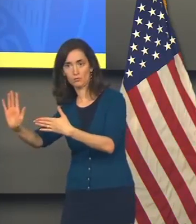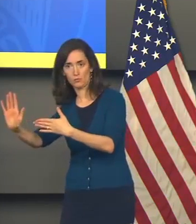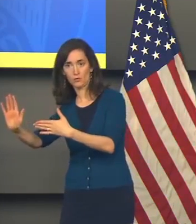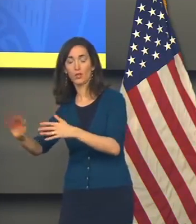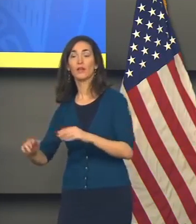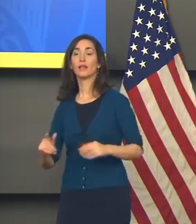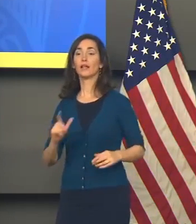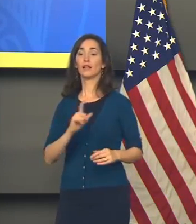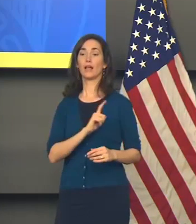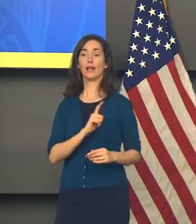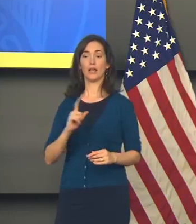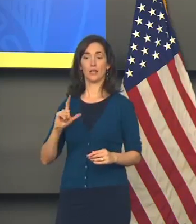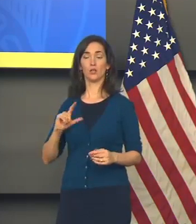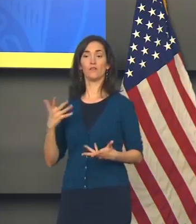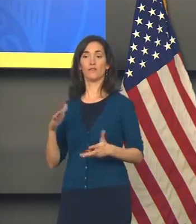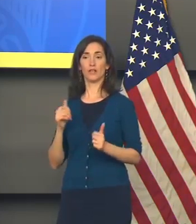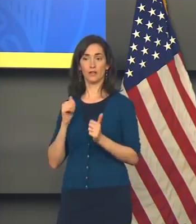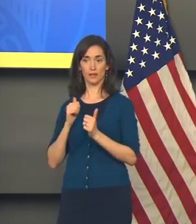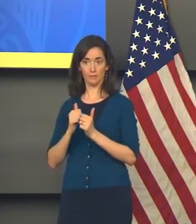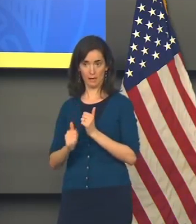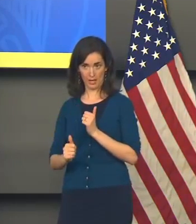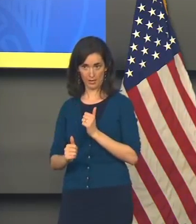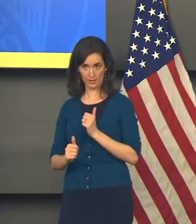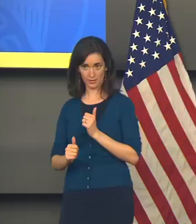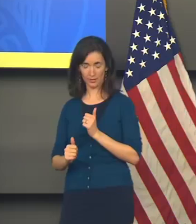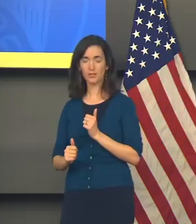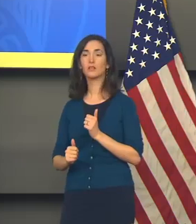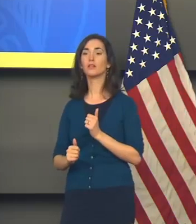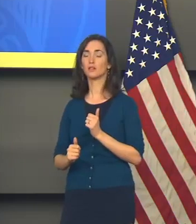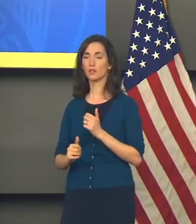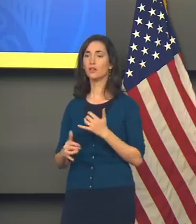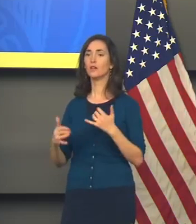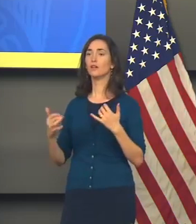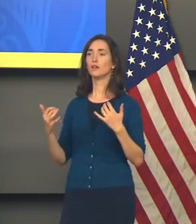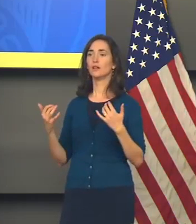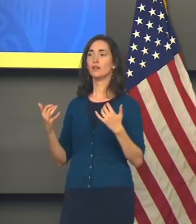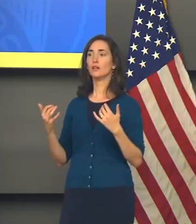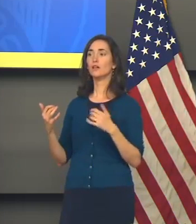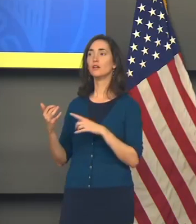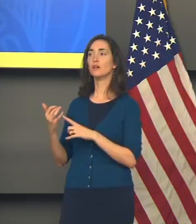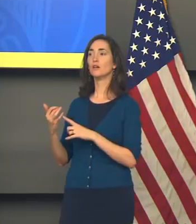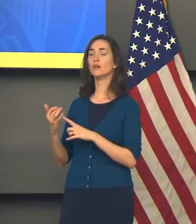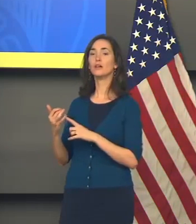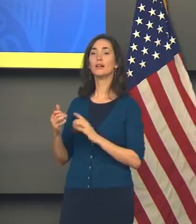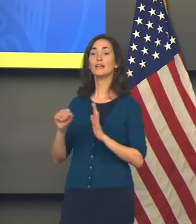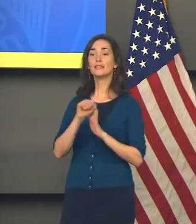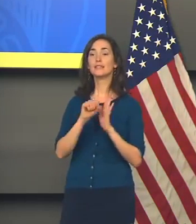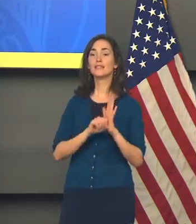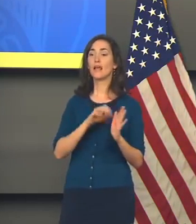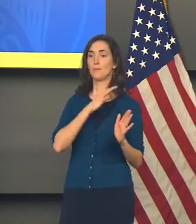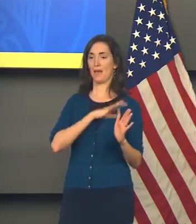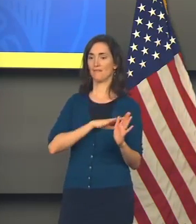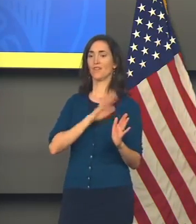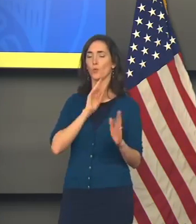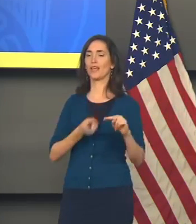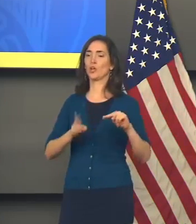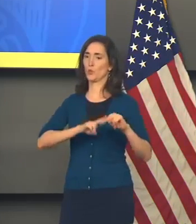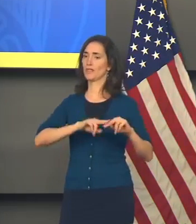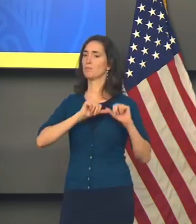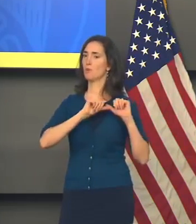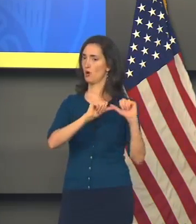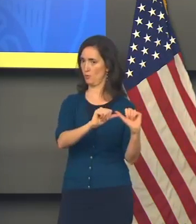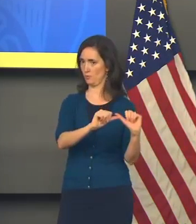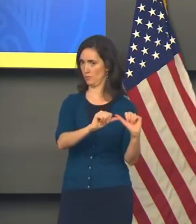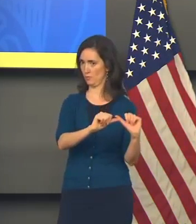Legislation was passed that ties a permanent increase in benefits for state benefits to